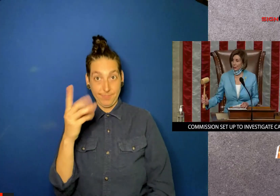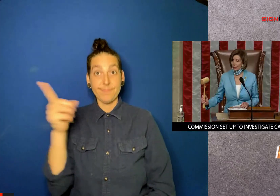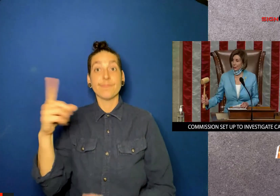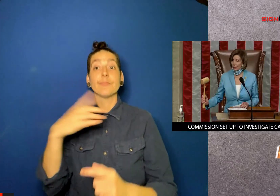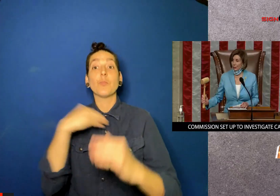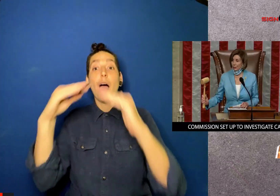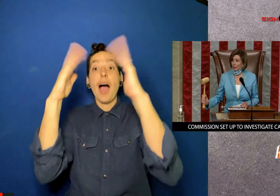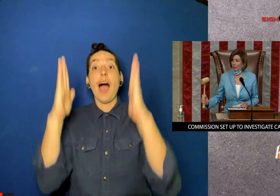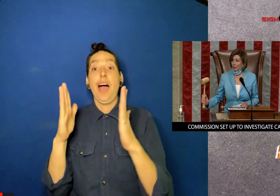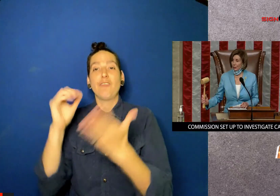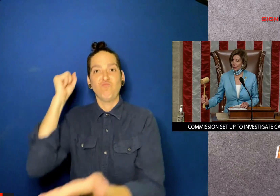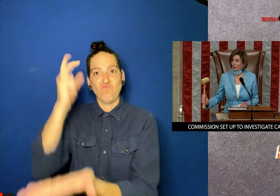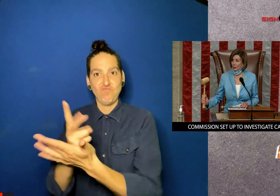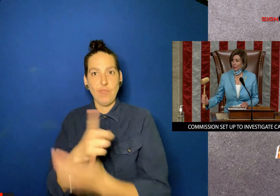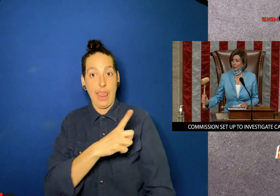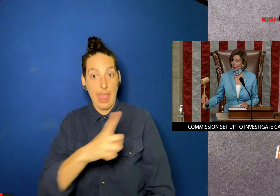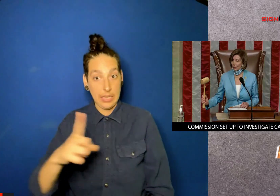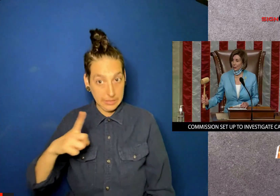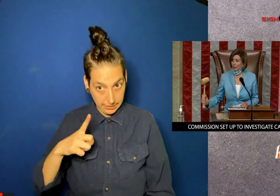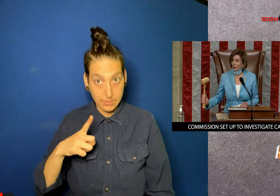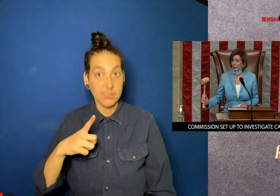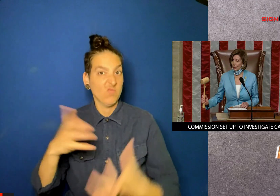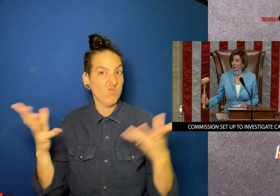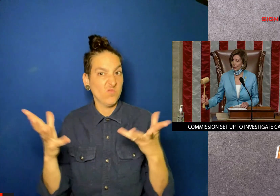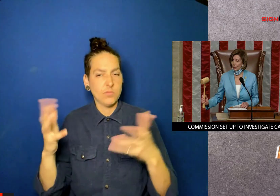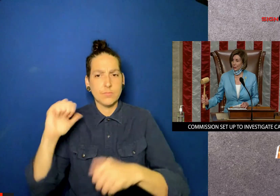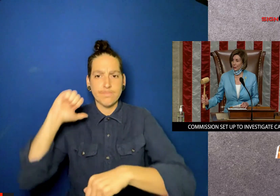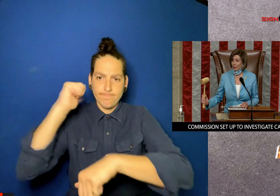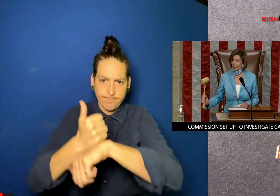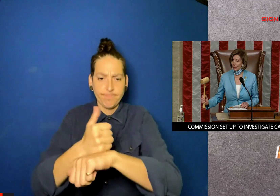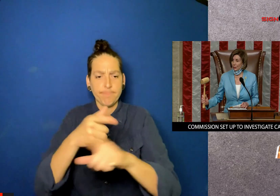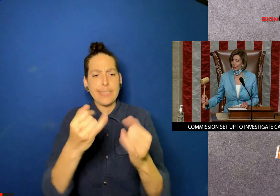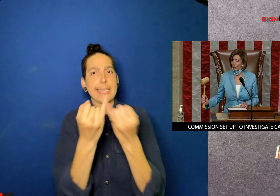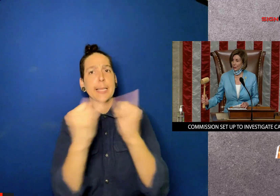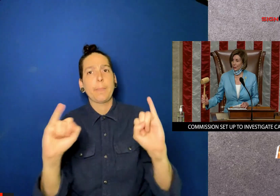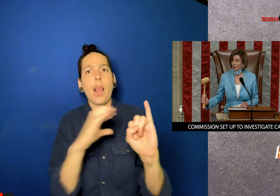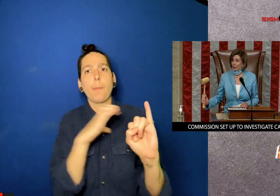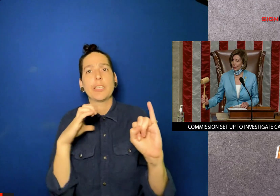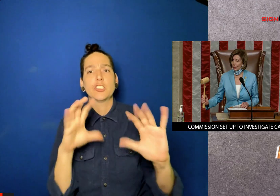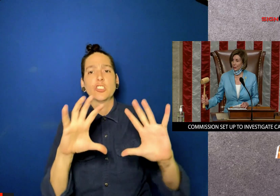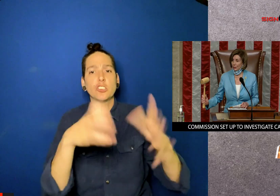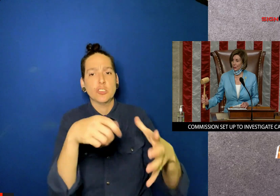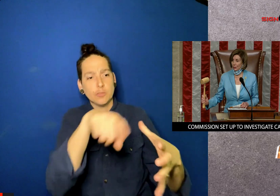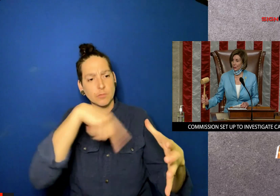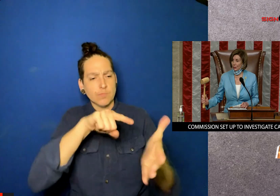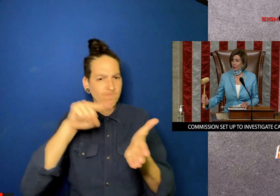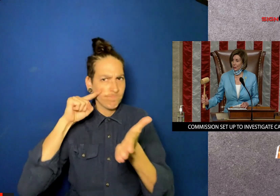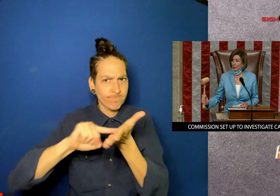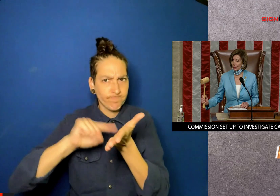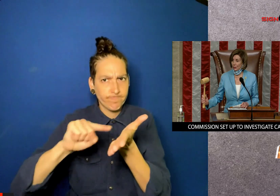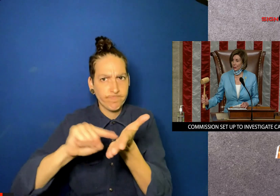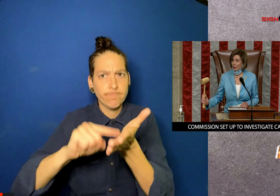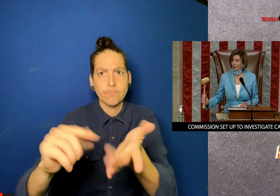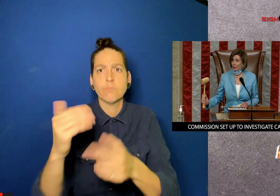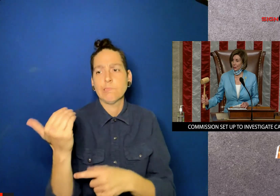On Wednesday, the House approved legislation to establish an independent commission